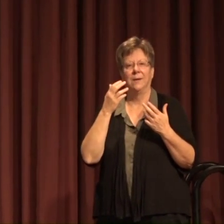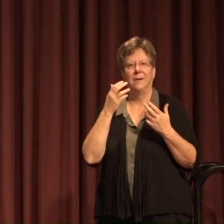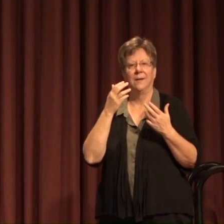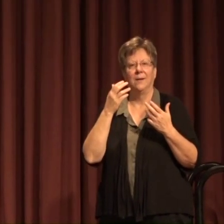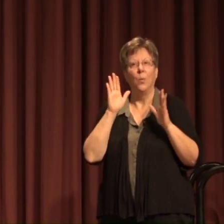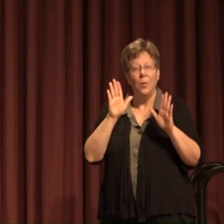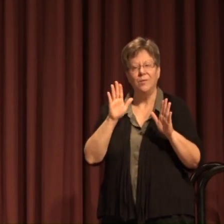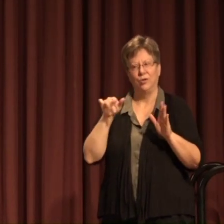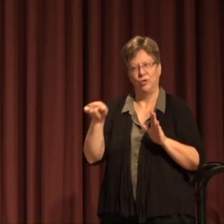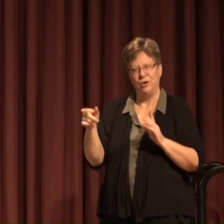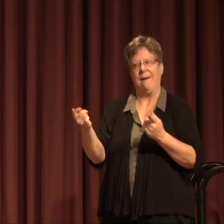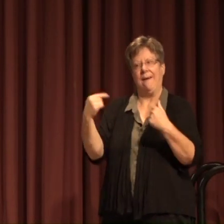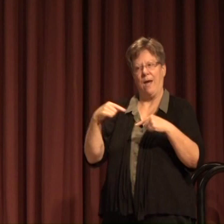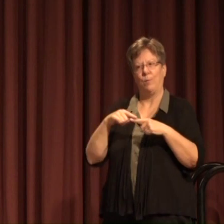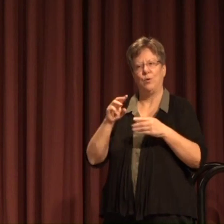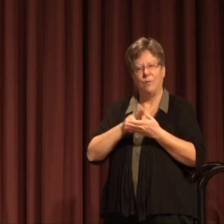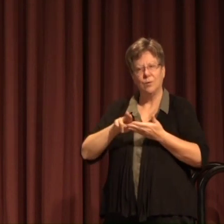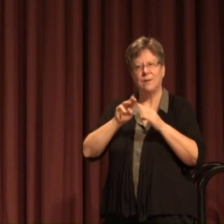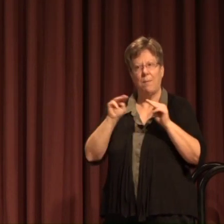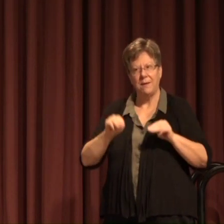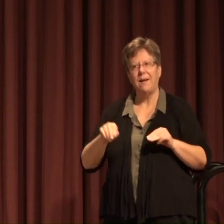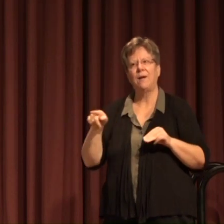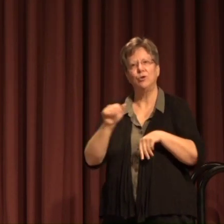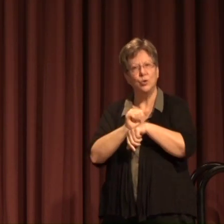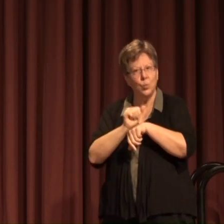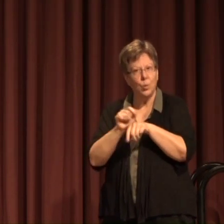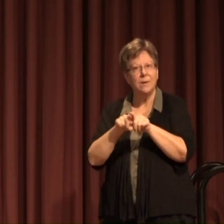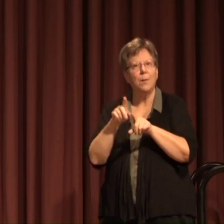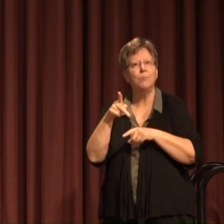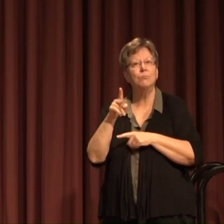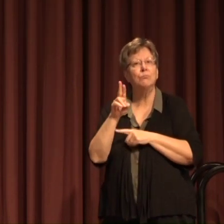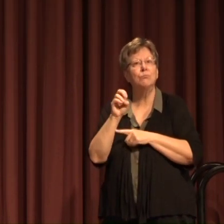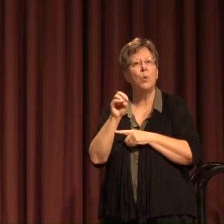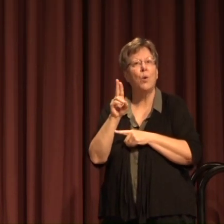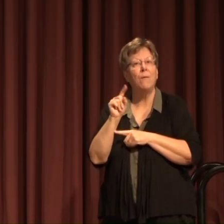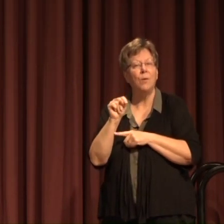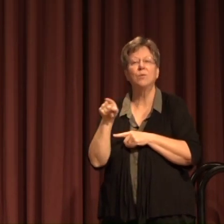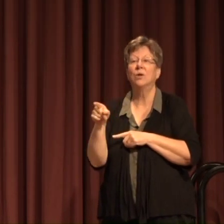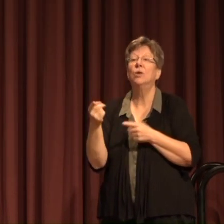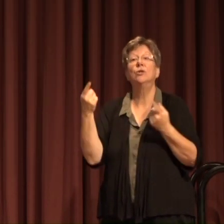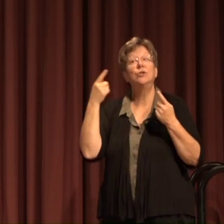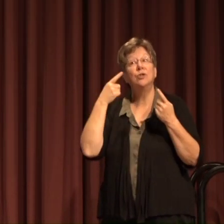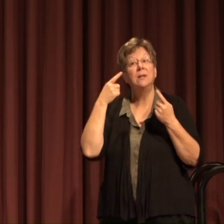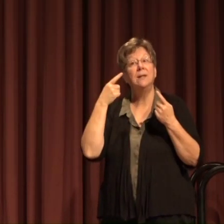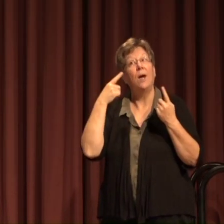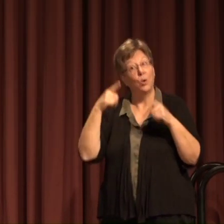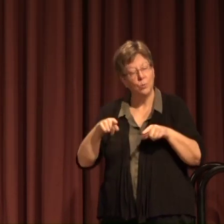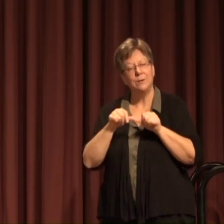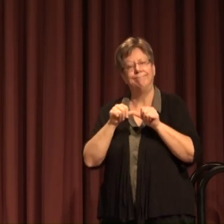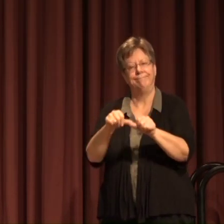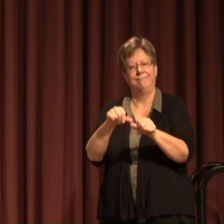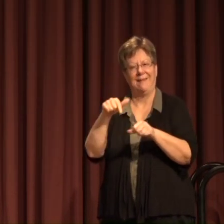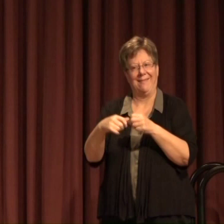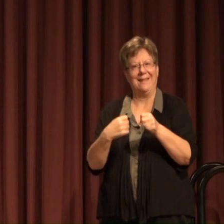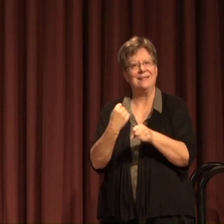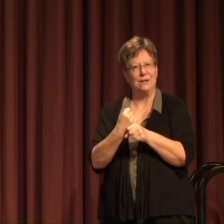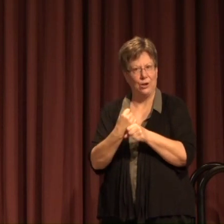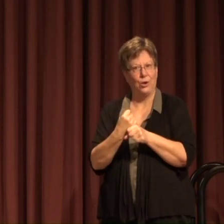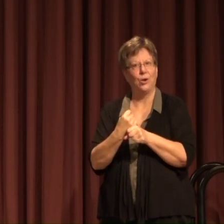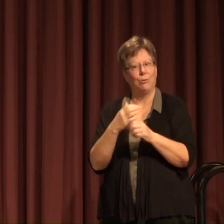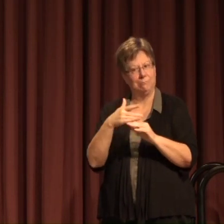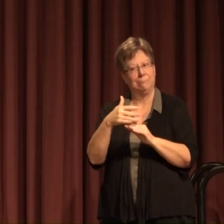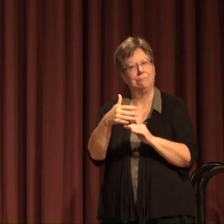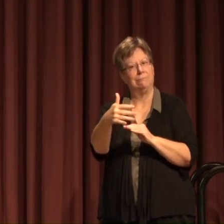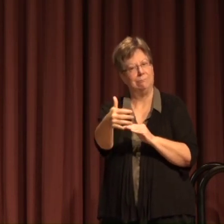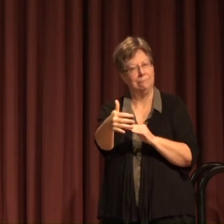University of Montana is serving as Provost and agreed to serve into this year probably well into this